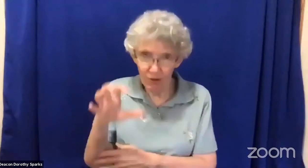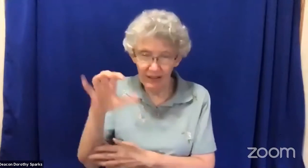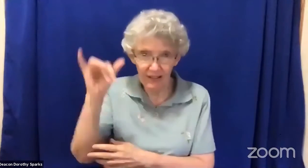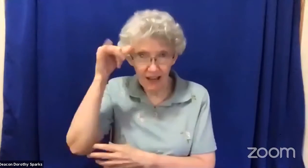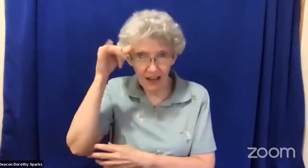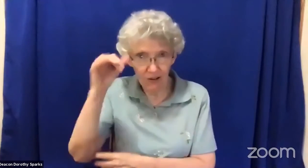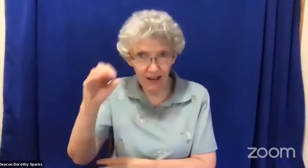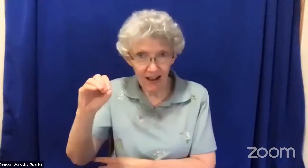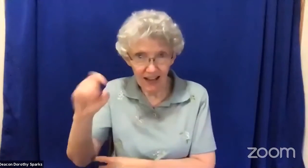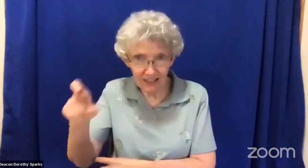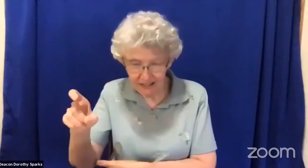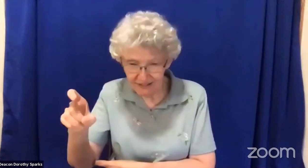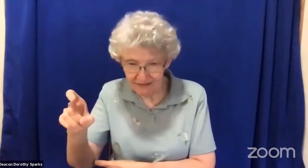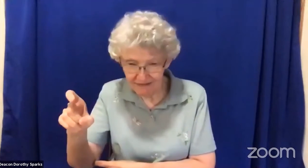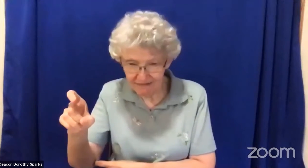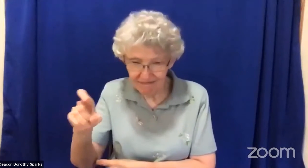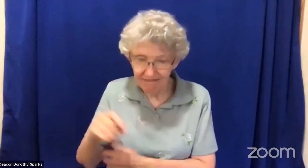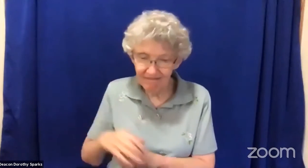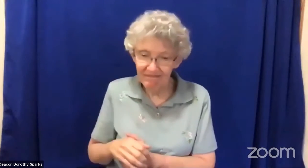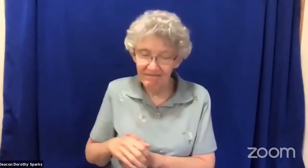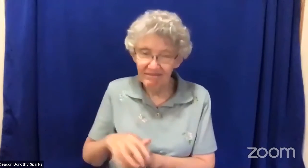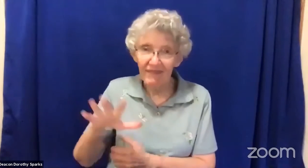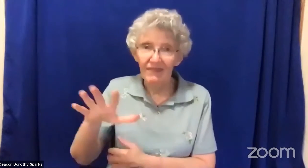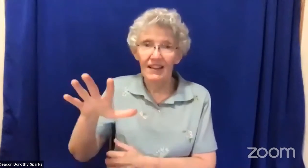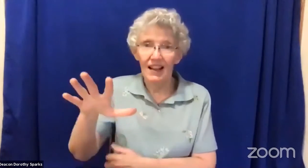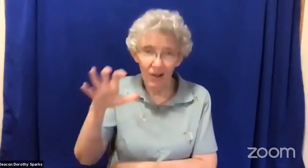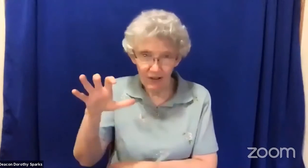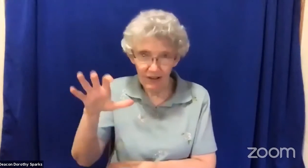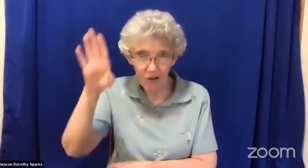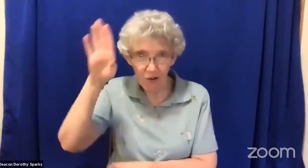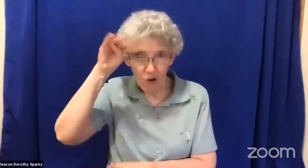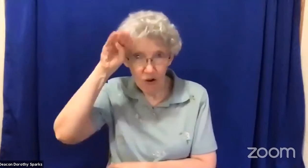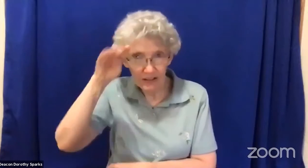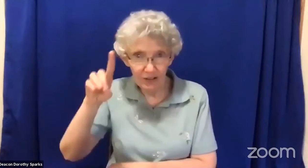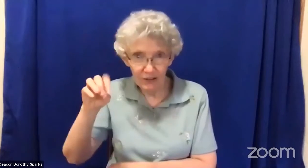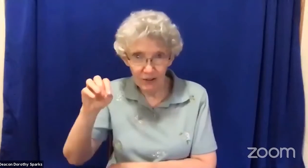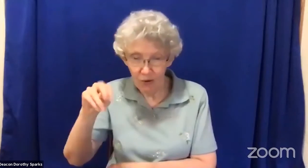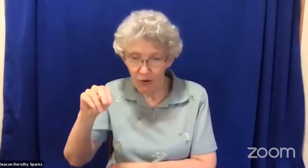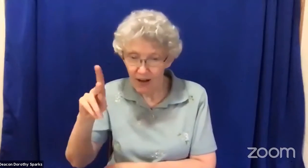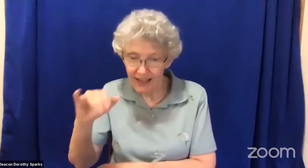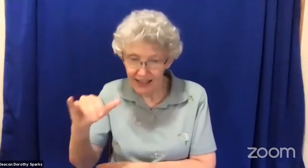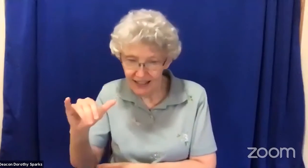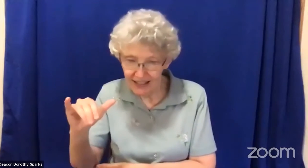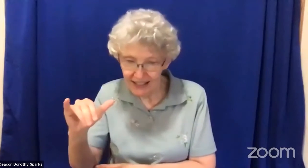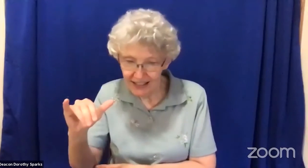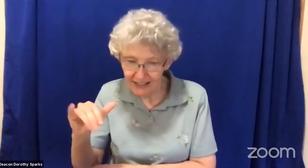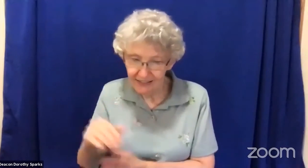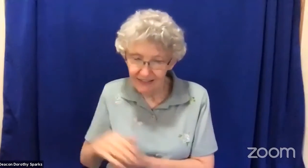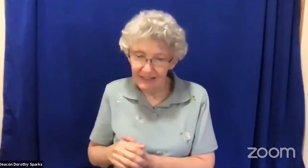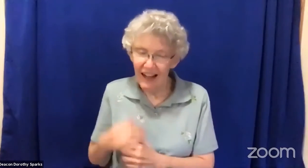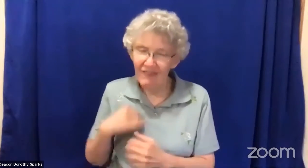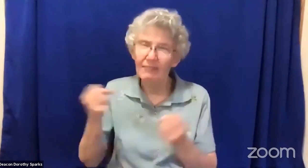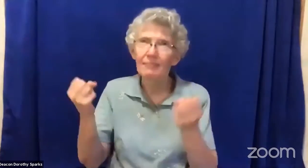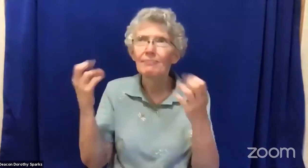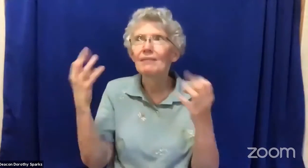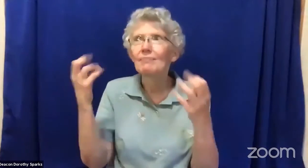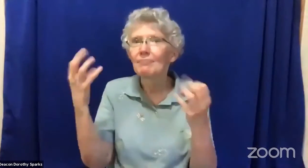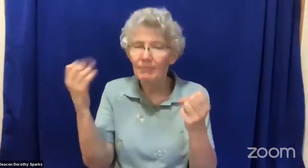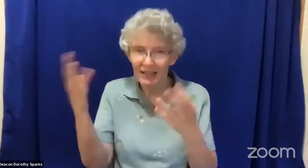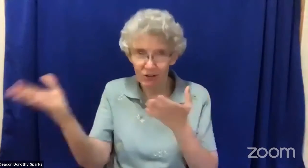500 pairs of oxen 500 donkeys